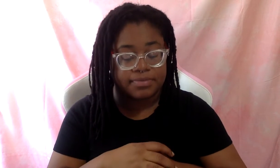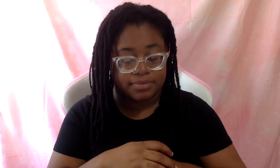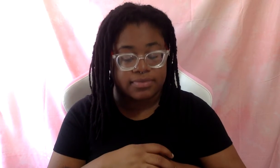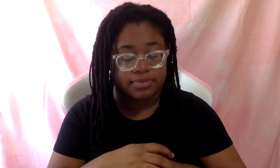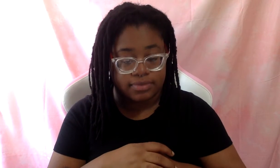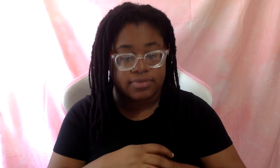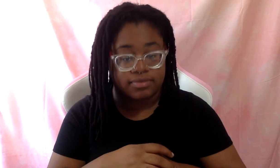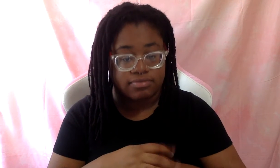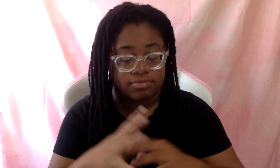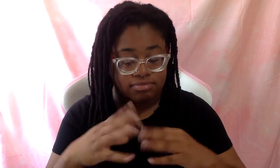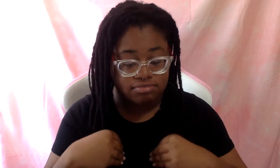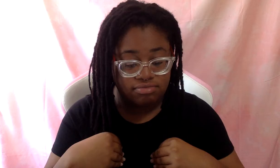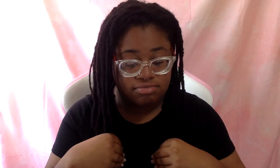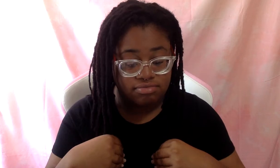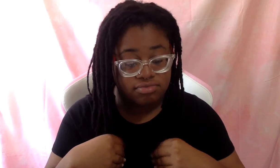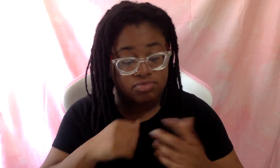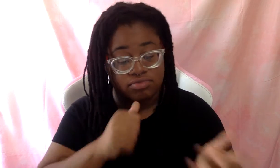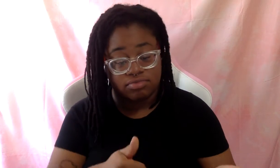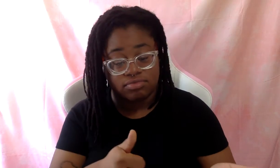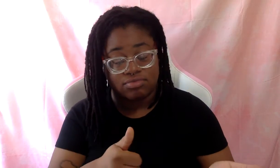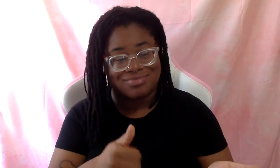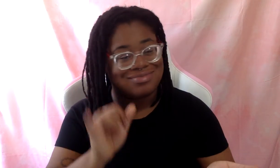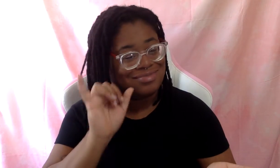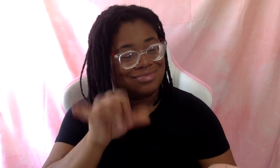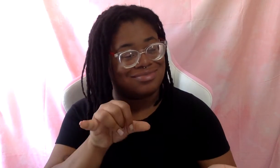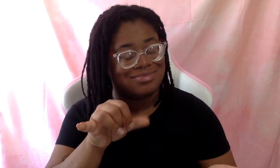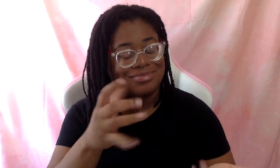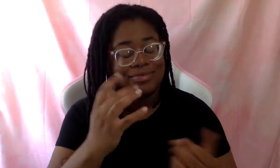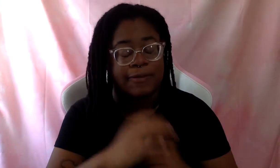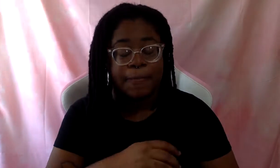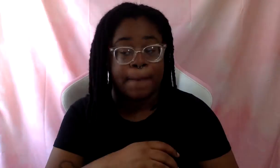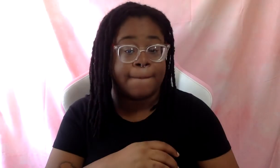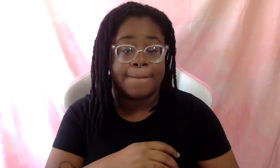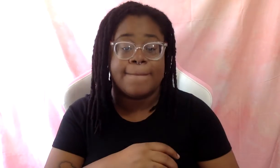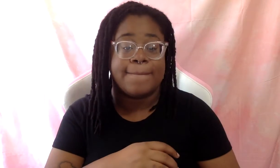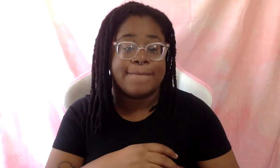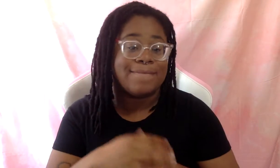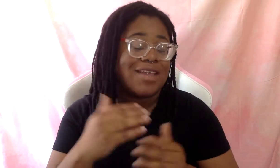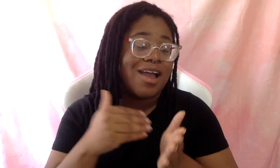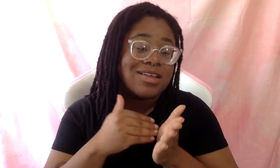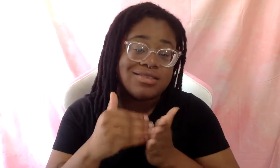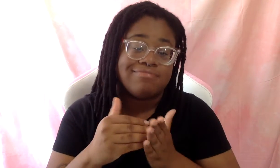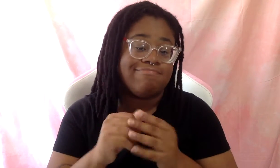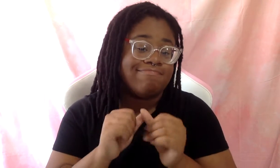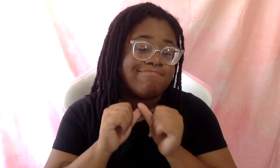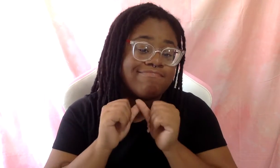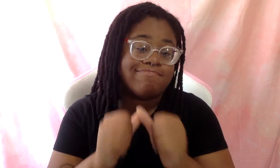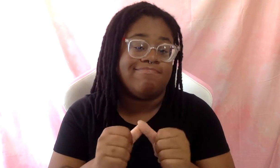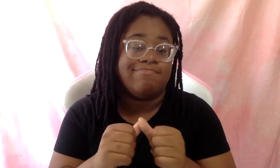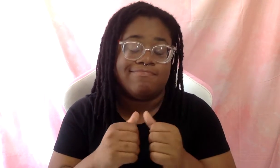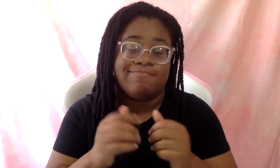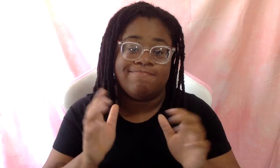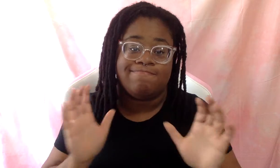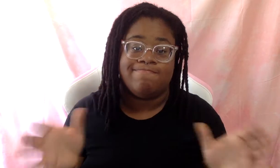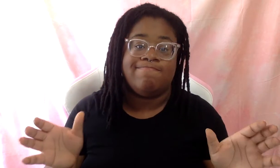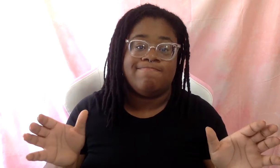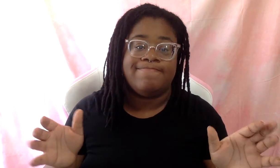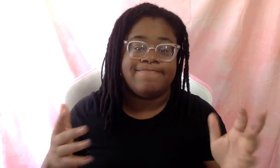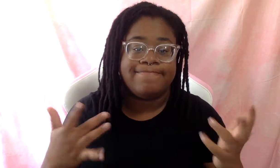Yes or no? You know? So it's, it's constant rewiring. And I love that